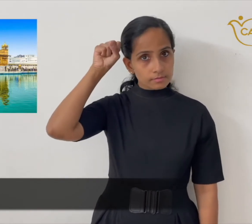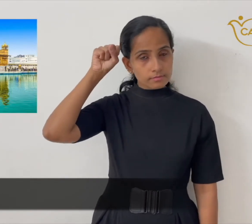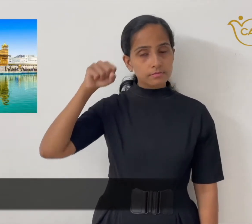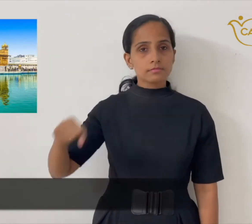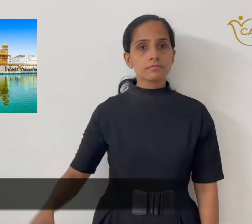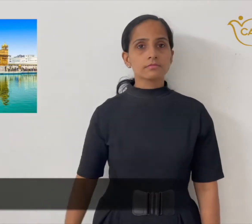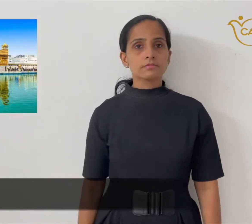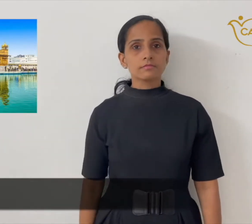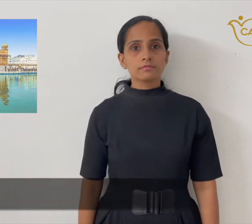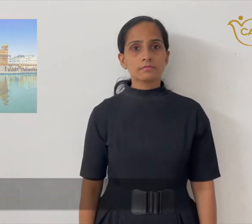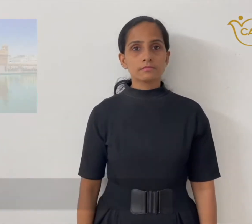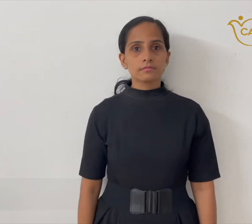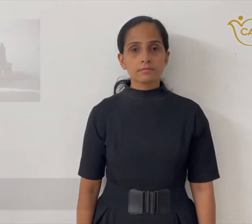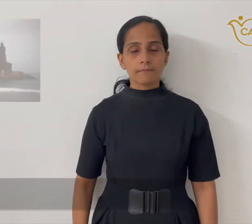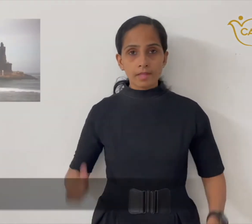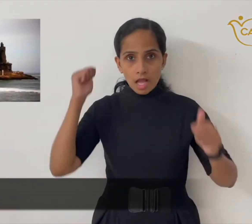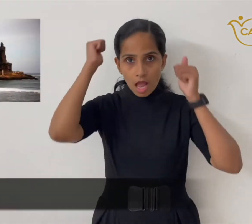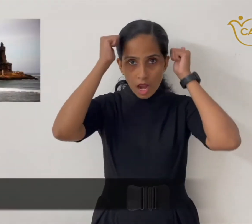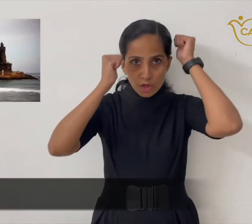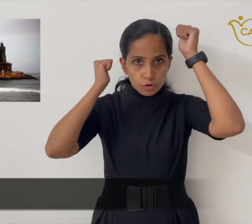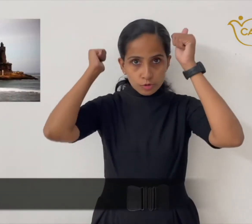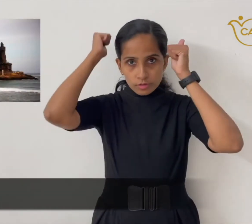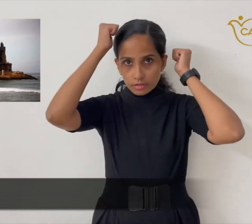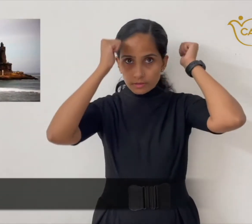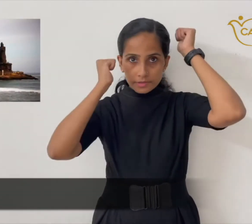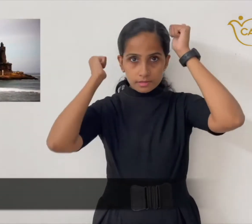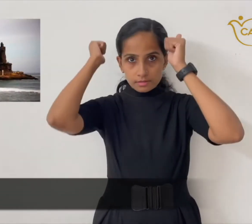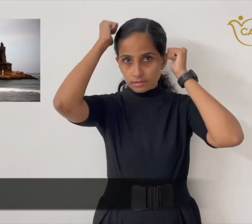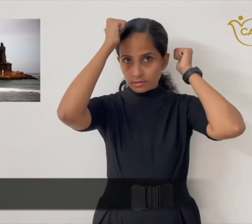Amritsa Kanya Kumari